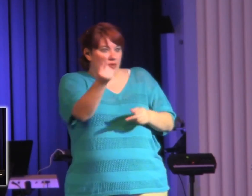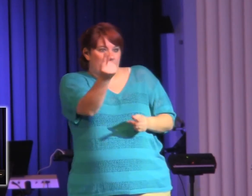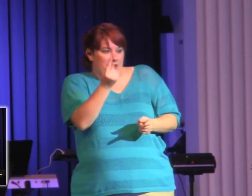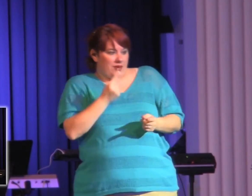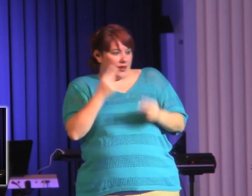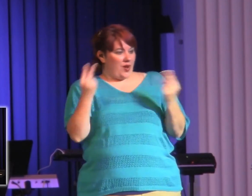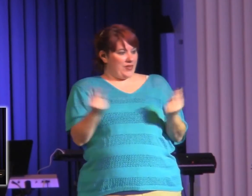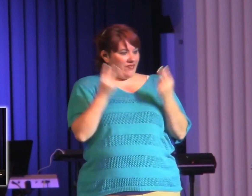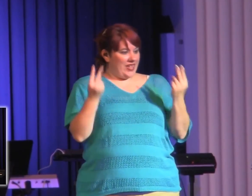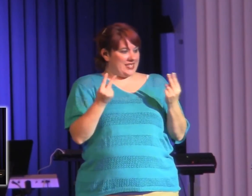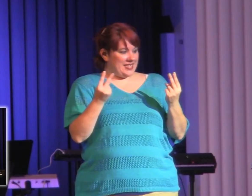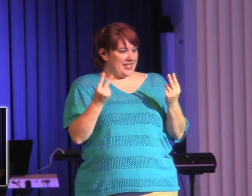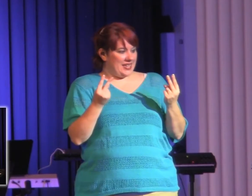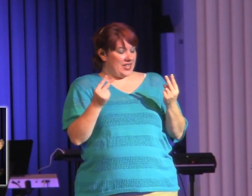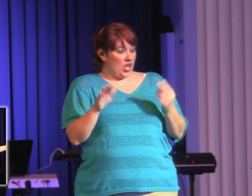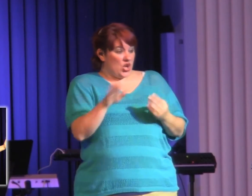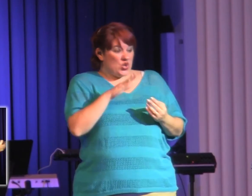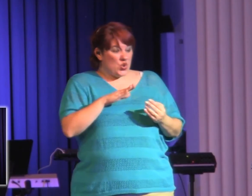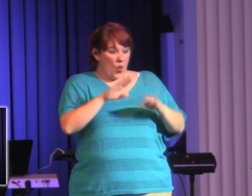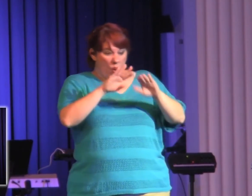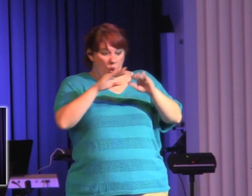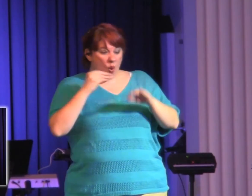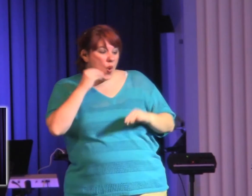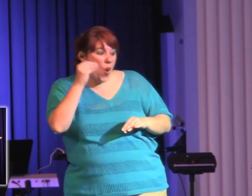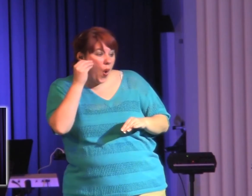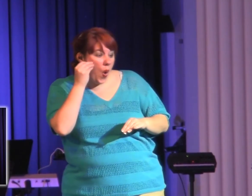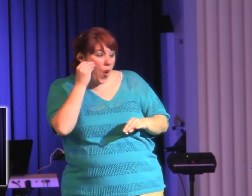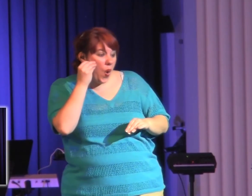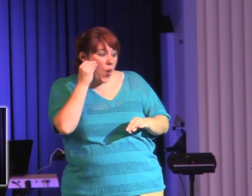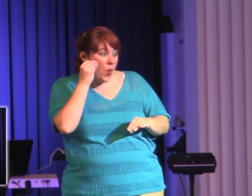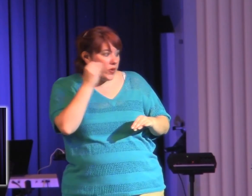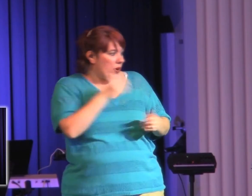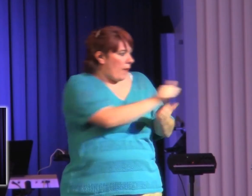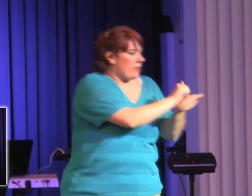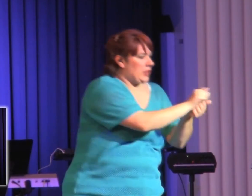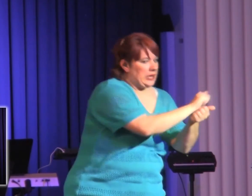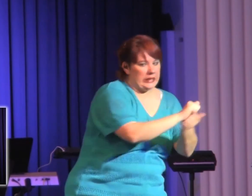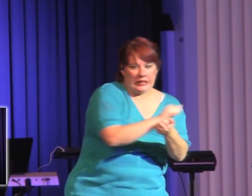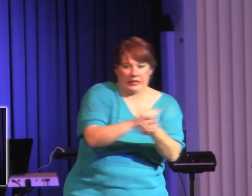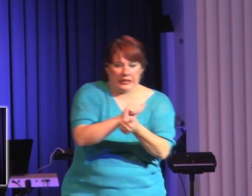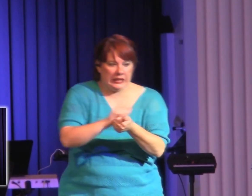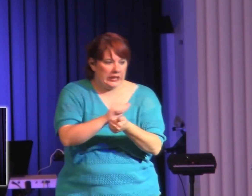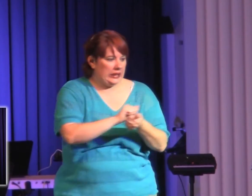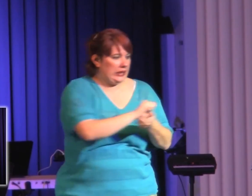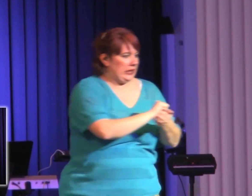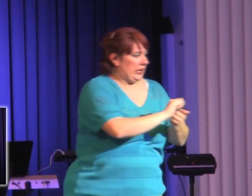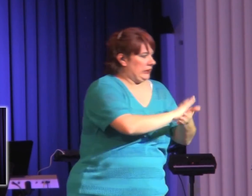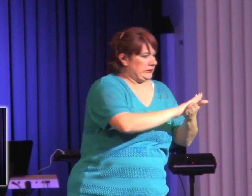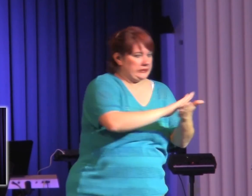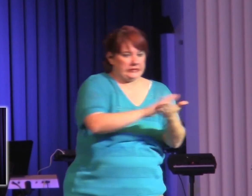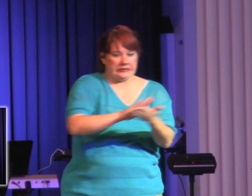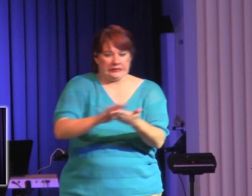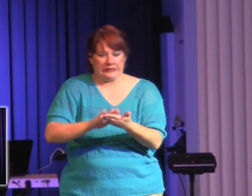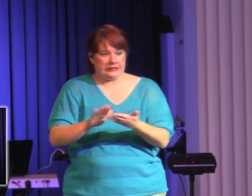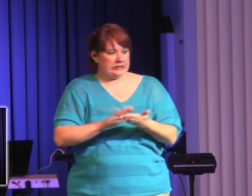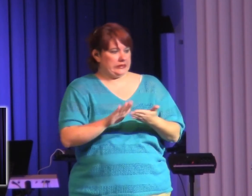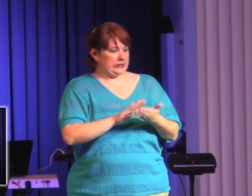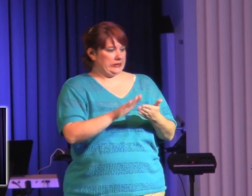Right? Out of reverence, you would try to clean it up and, you know, make it presentable. And you're going to put your best foot forward and all that kind of stuff.